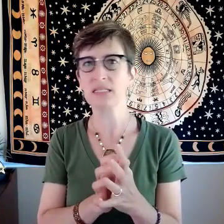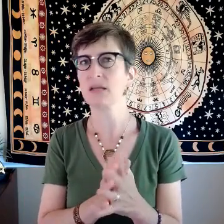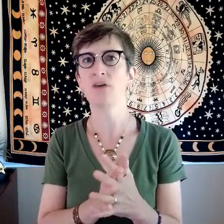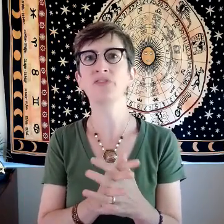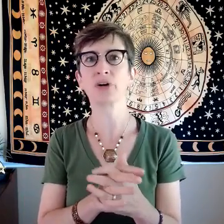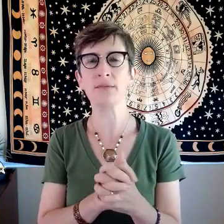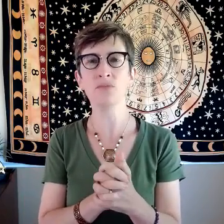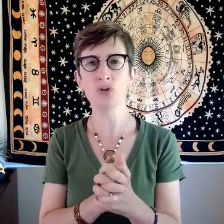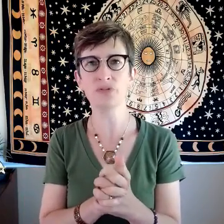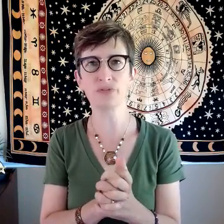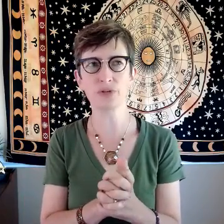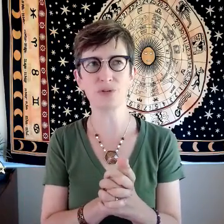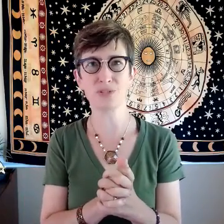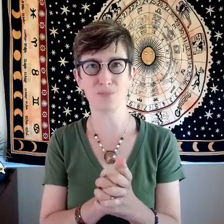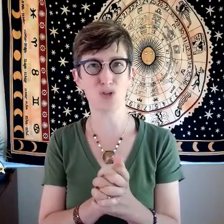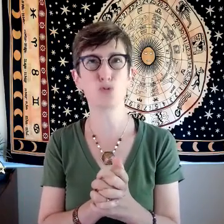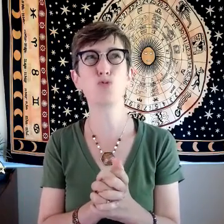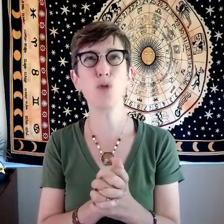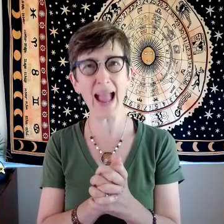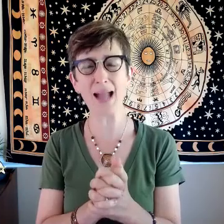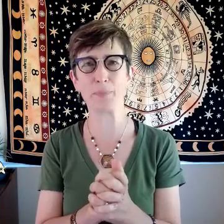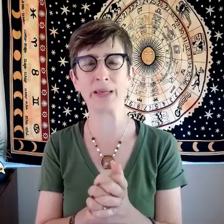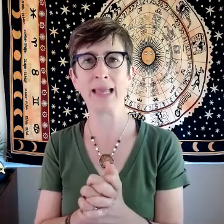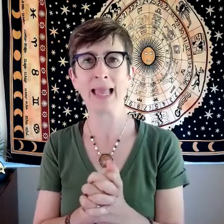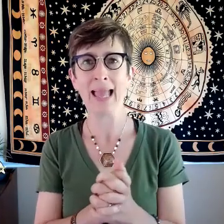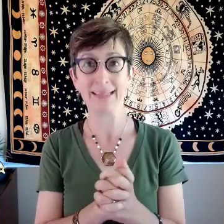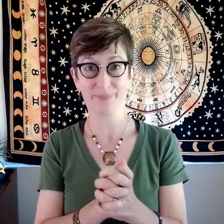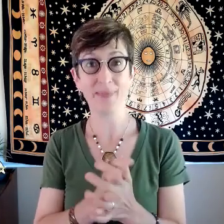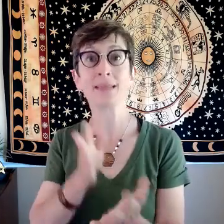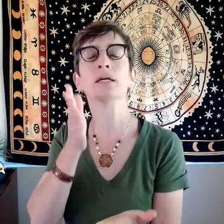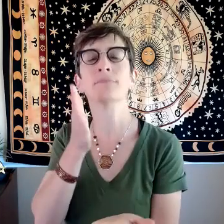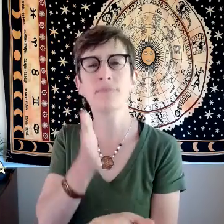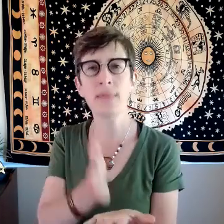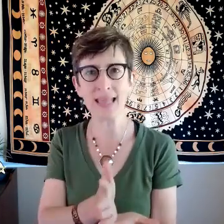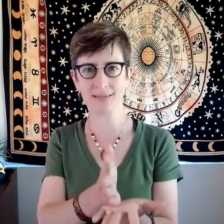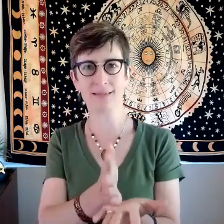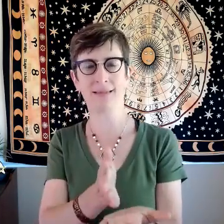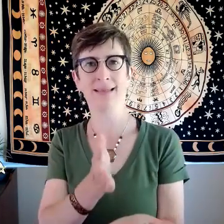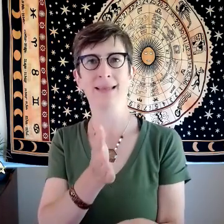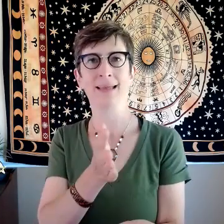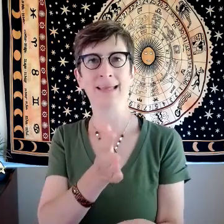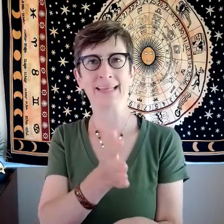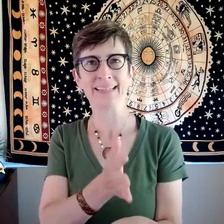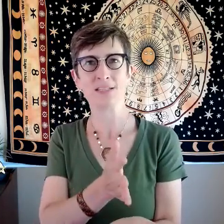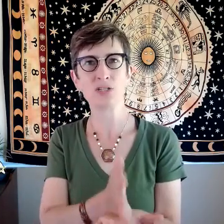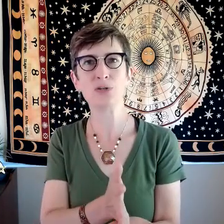discomfort and move through some crap and commit to